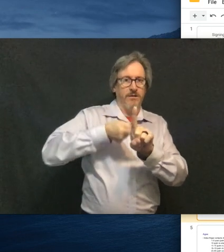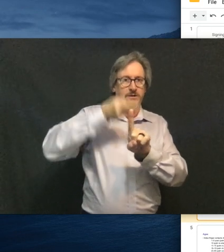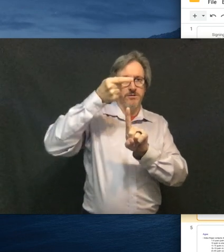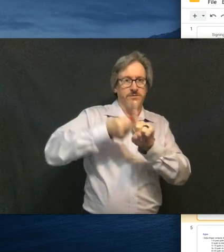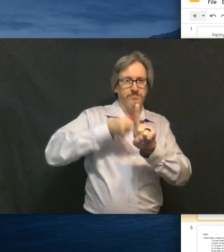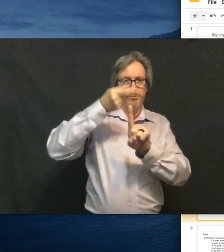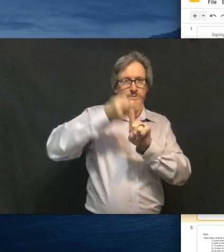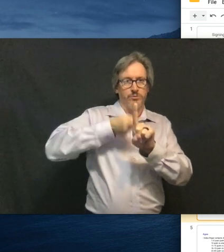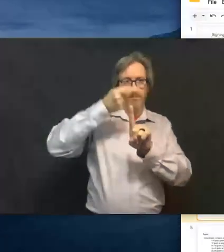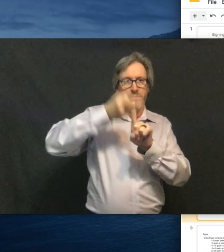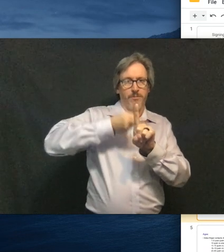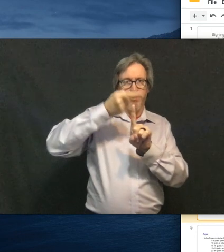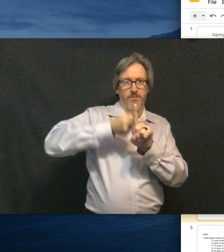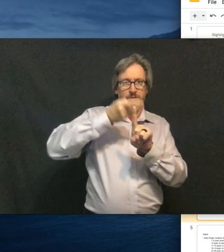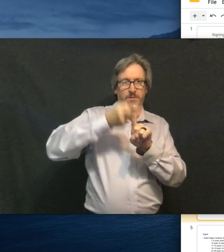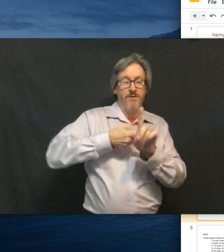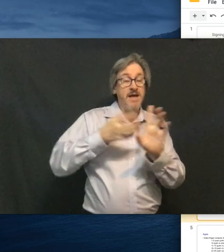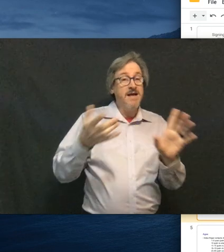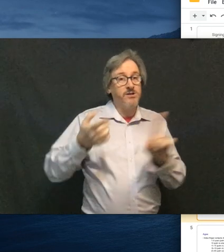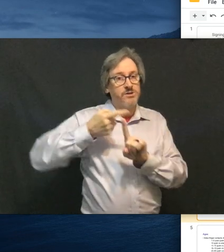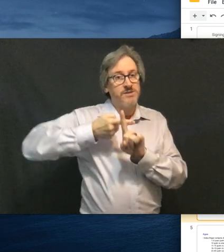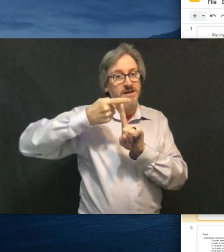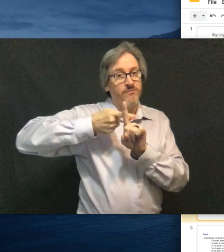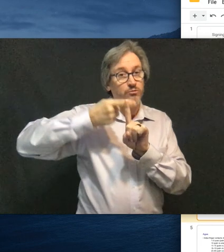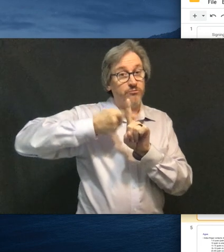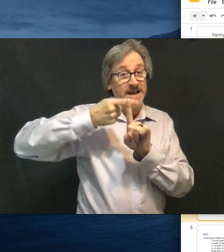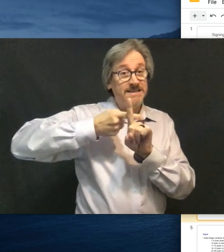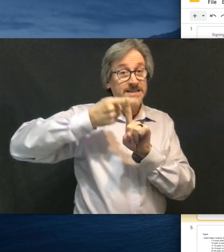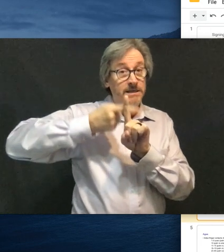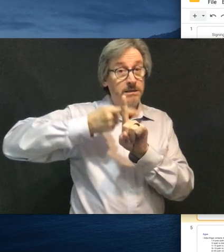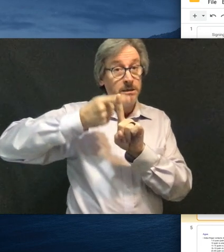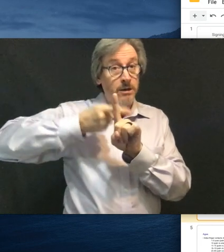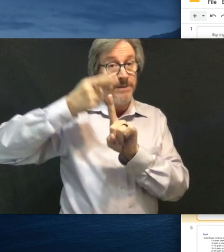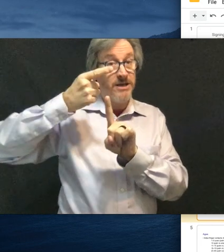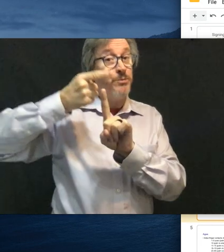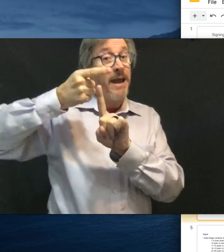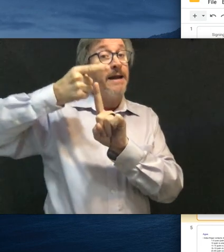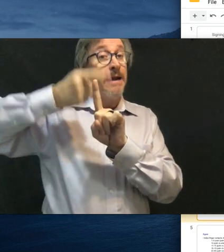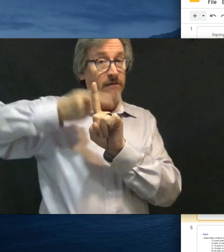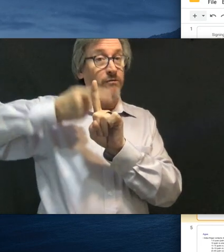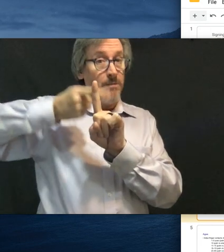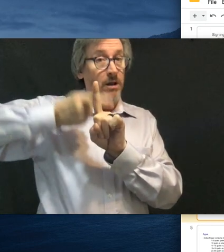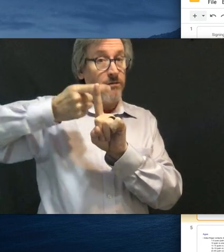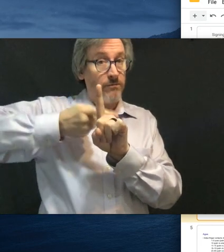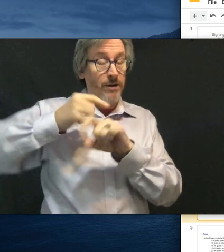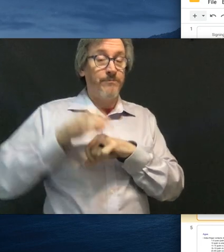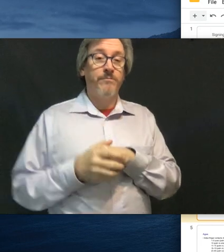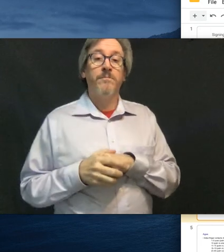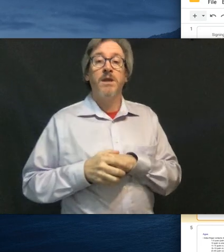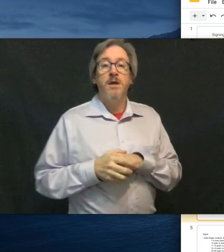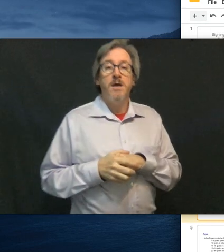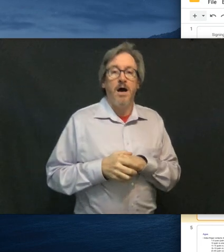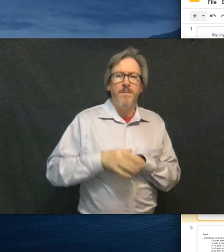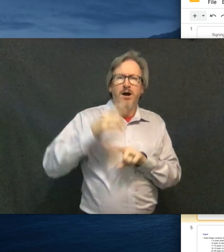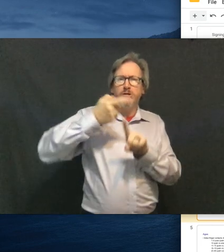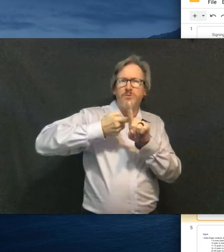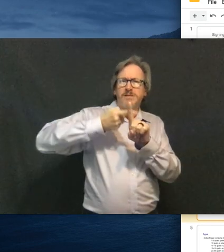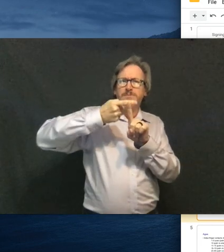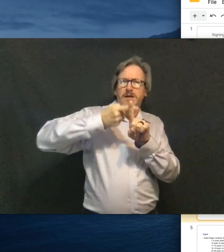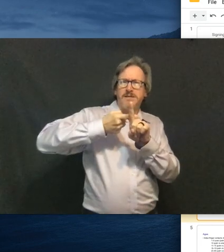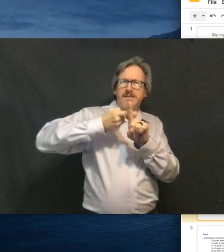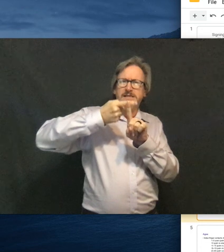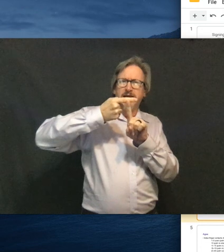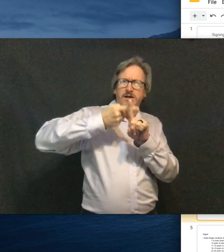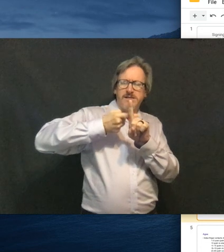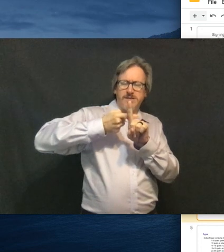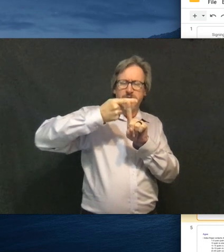daily calendars month month month month. It's also a sign for rent because you pay it every month. Also